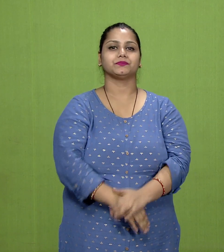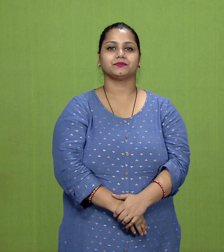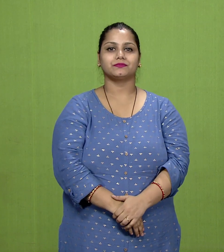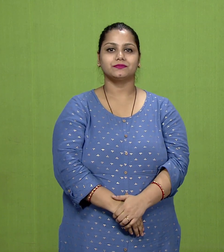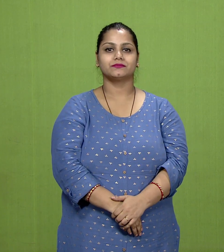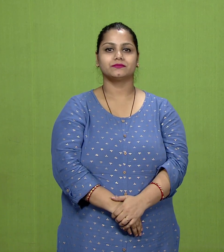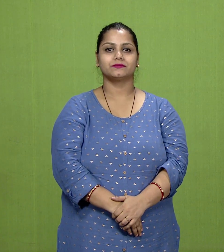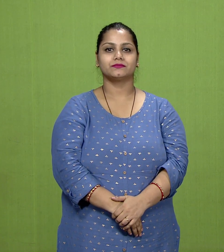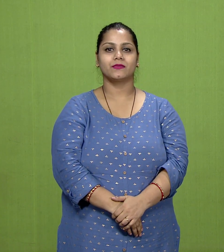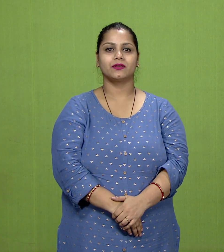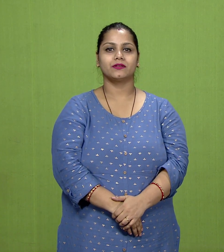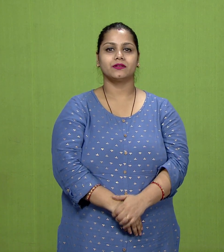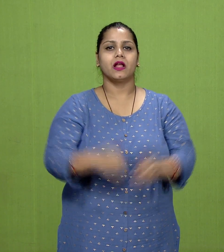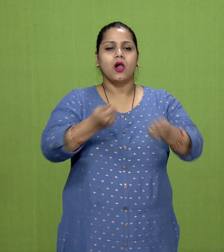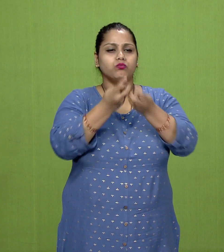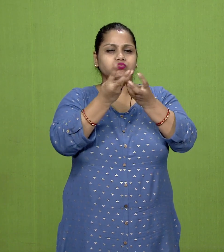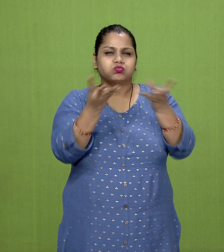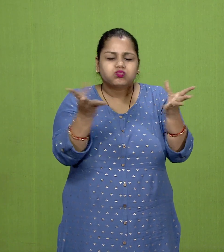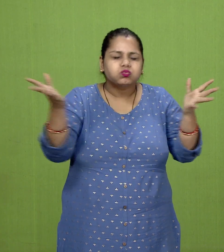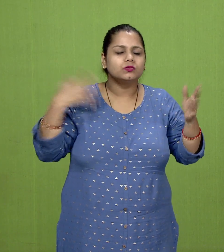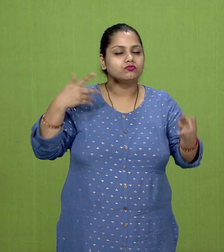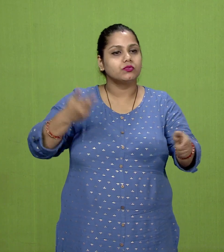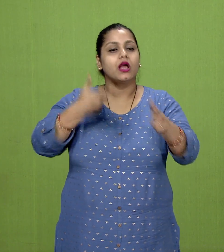there was a large-scale eastward movement